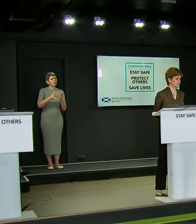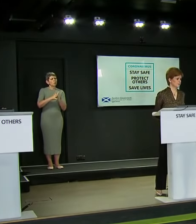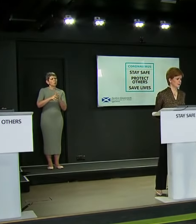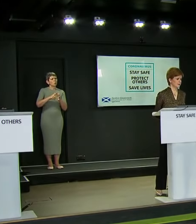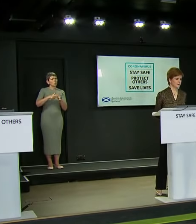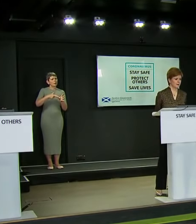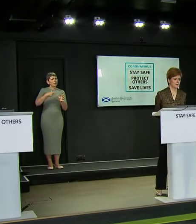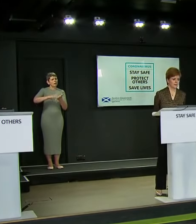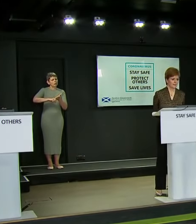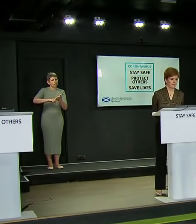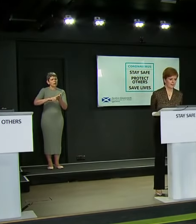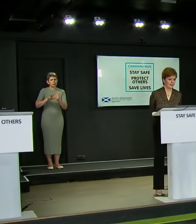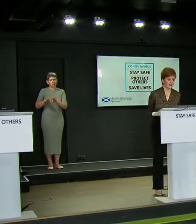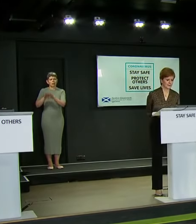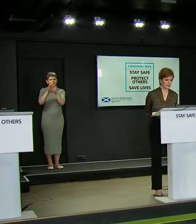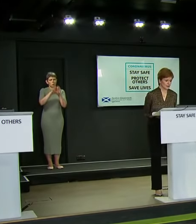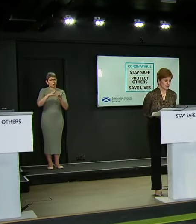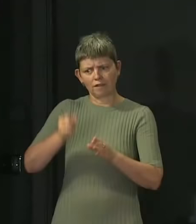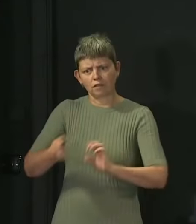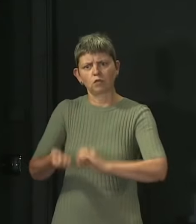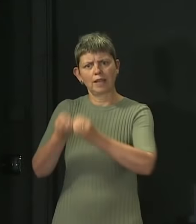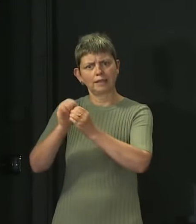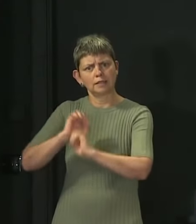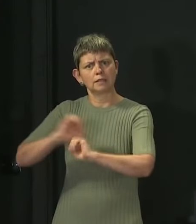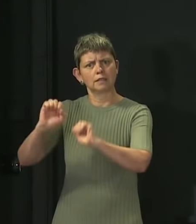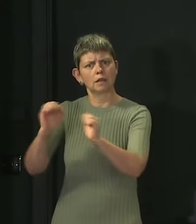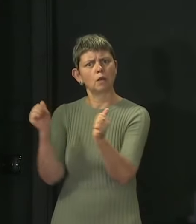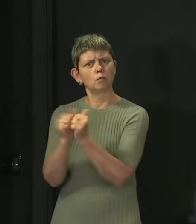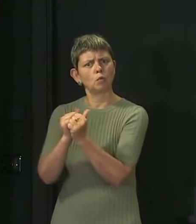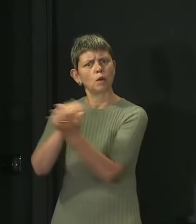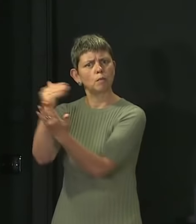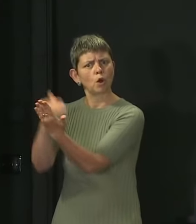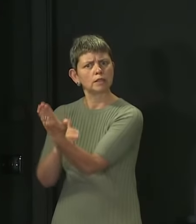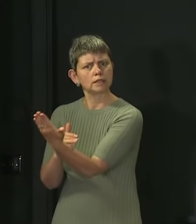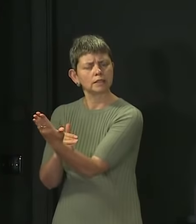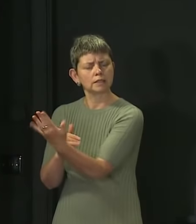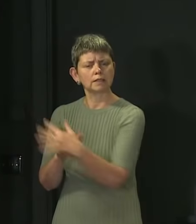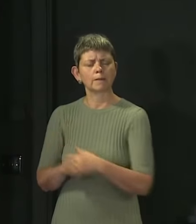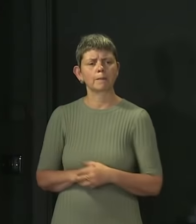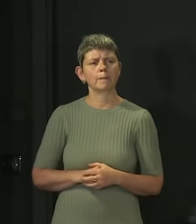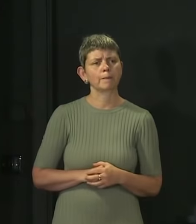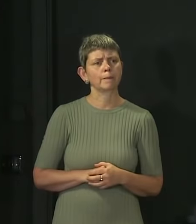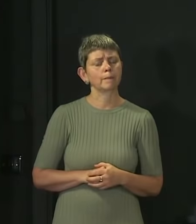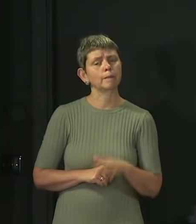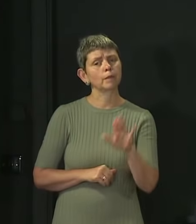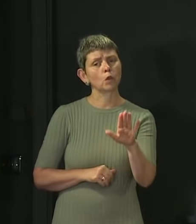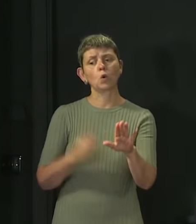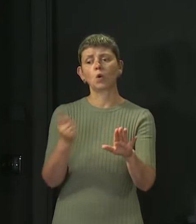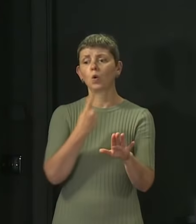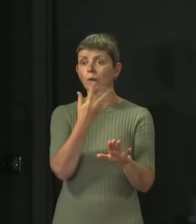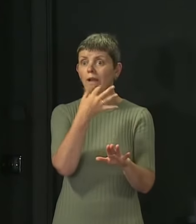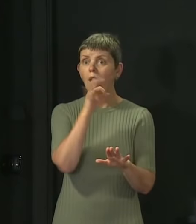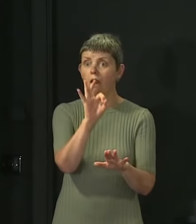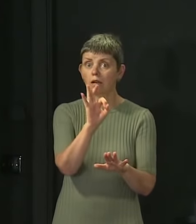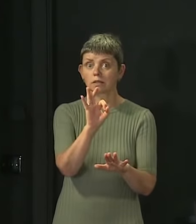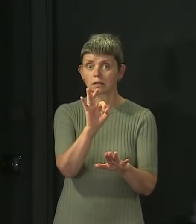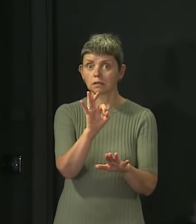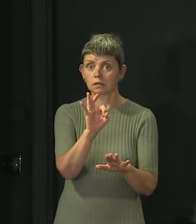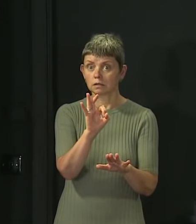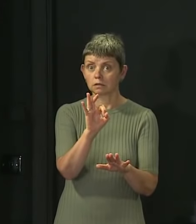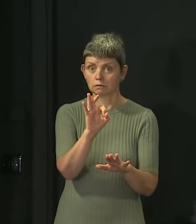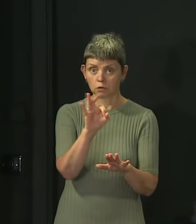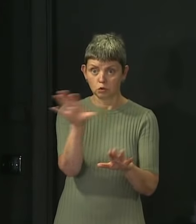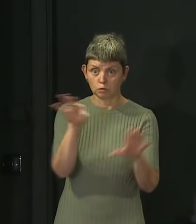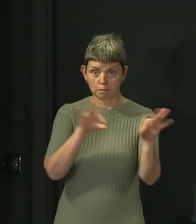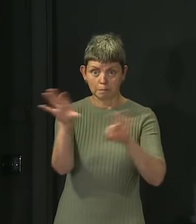all set out already? Look, whoever we invite to do pieces of work for us will have some people saying they're